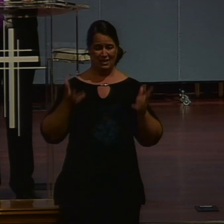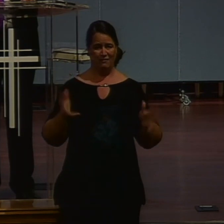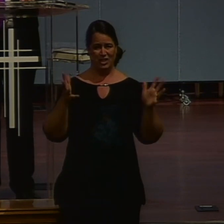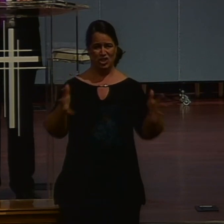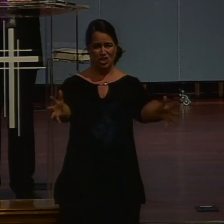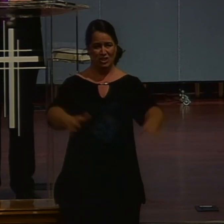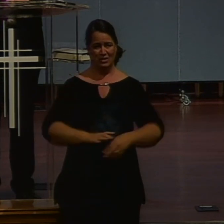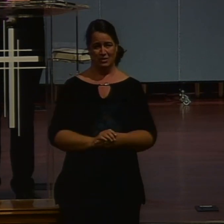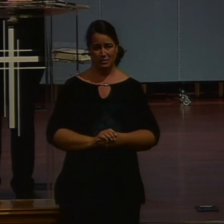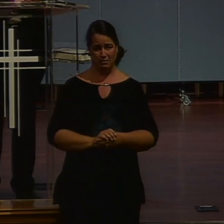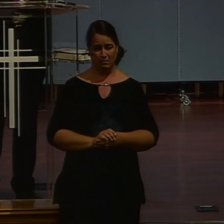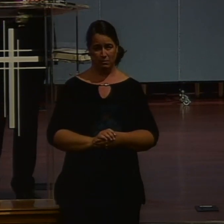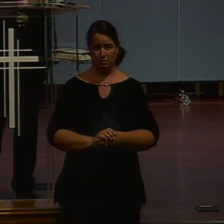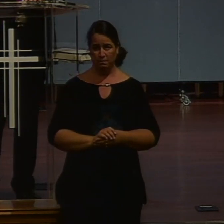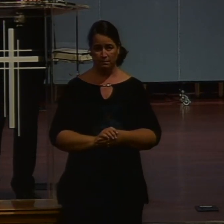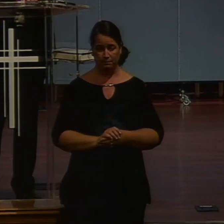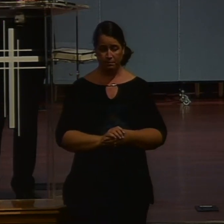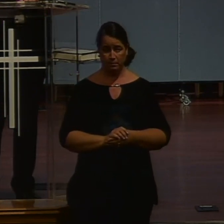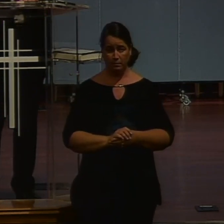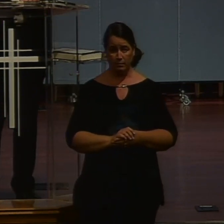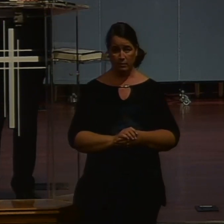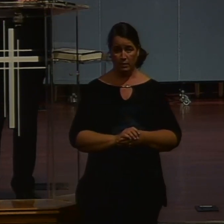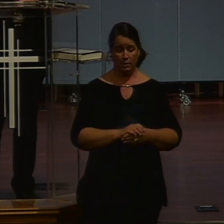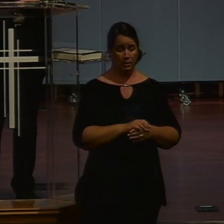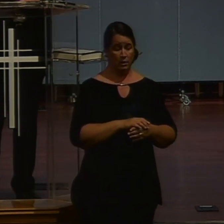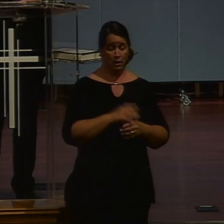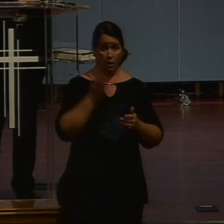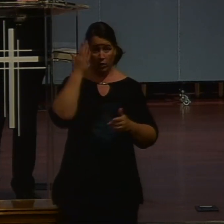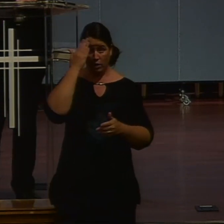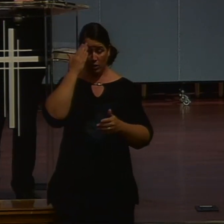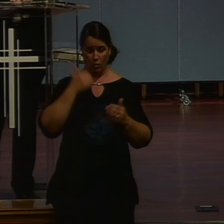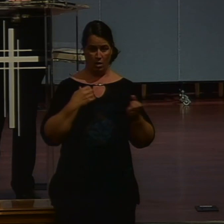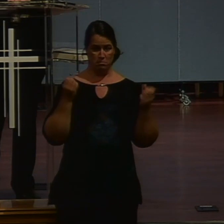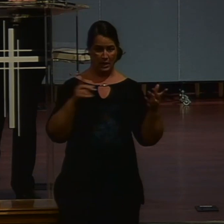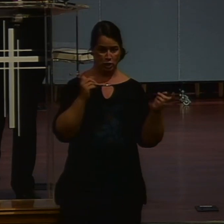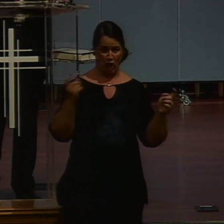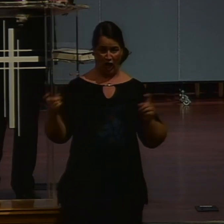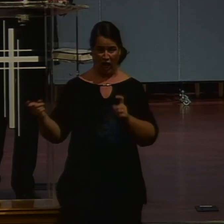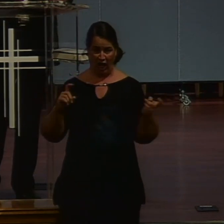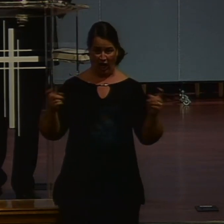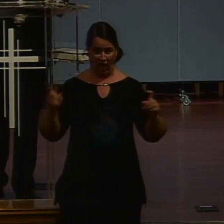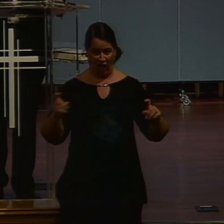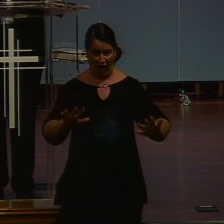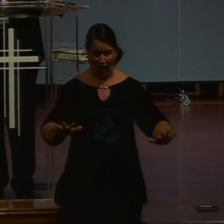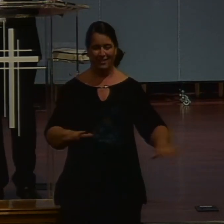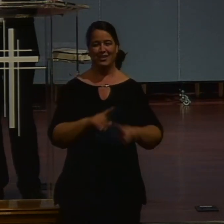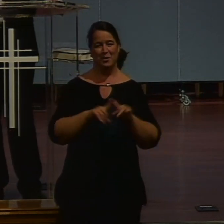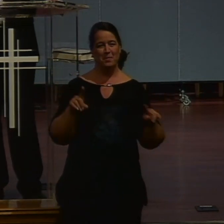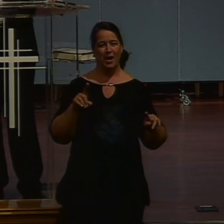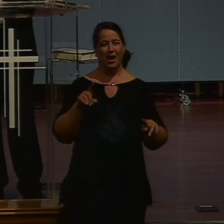The mandate. Has not changed. Methodologies change. Our sound booth crew. You know. Have to laugh.